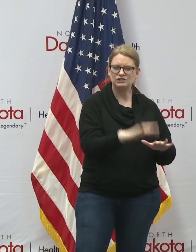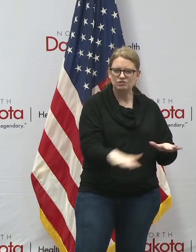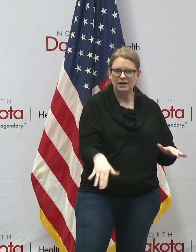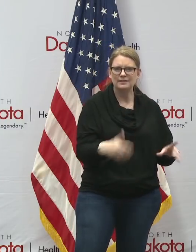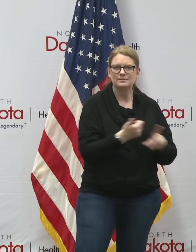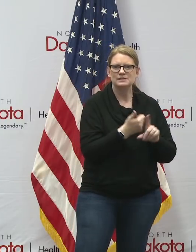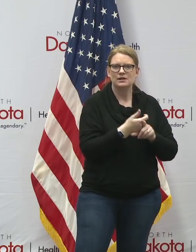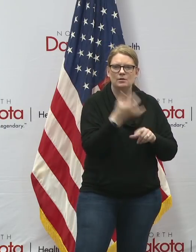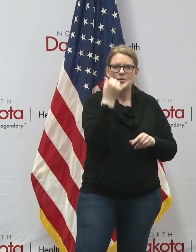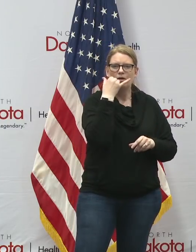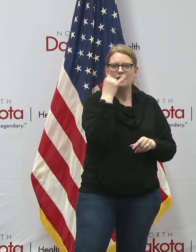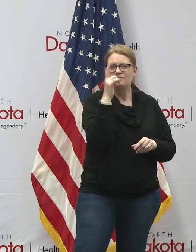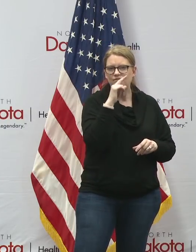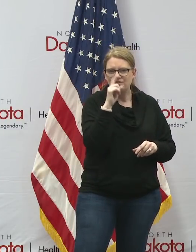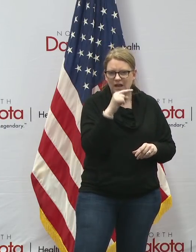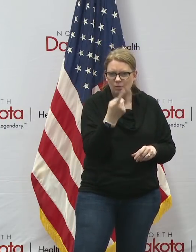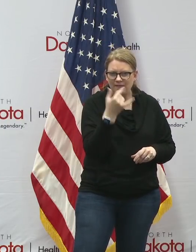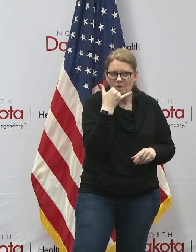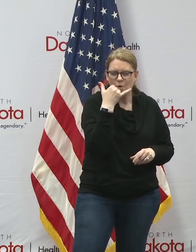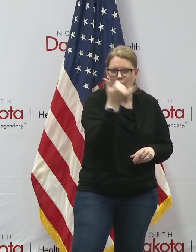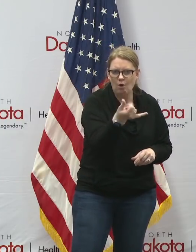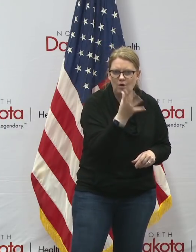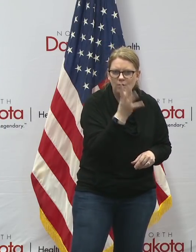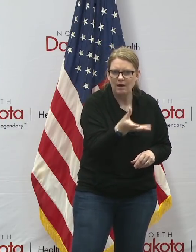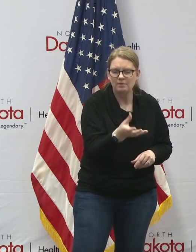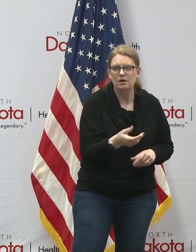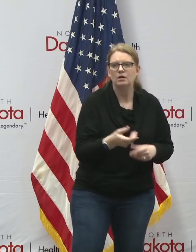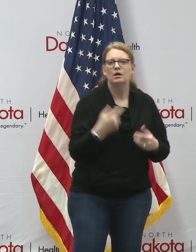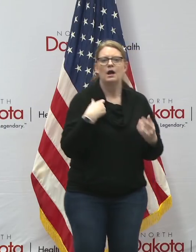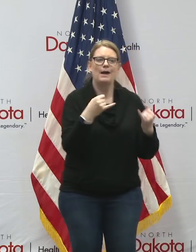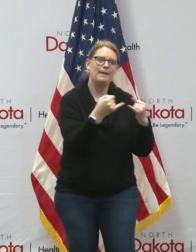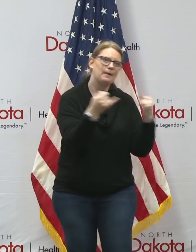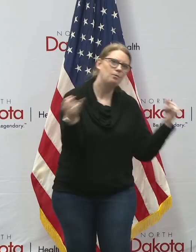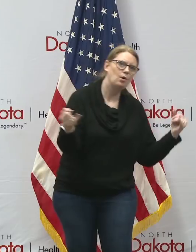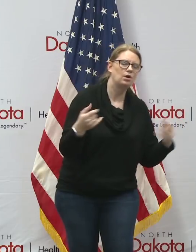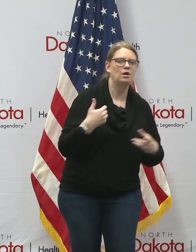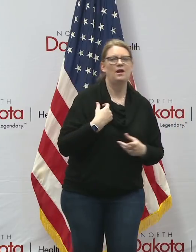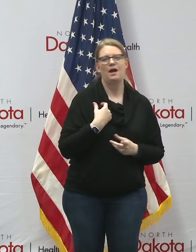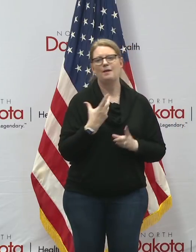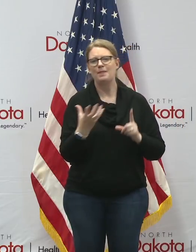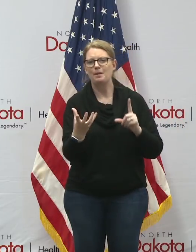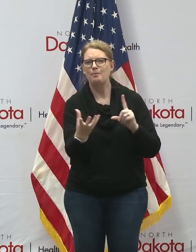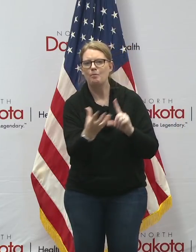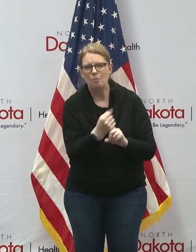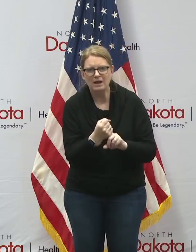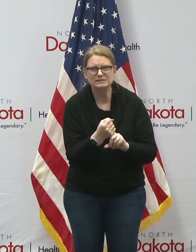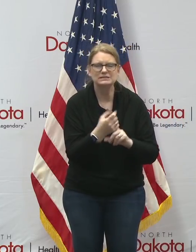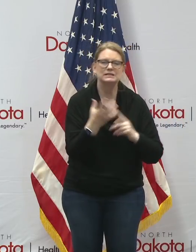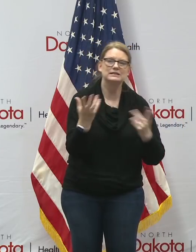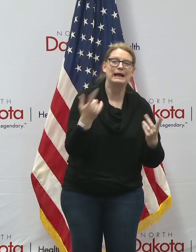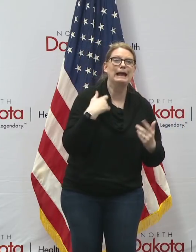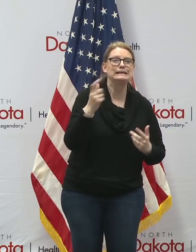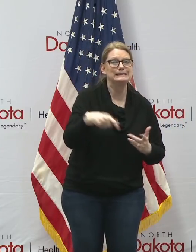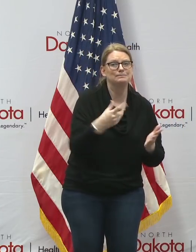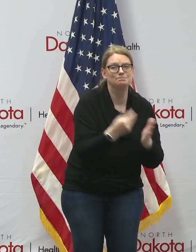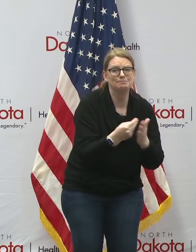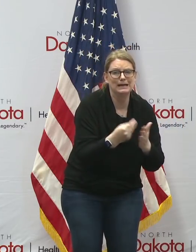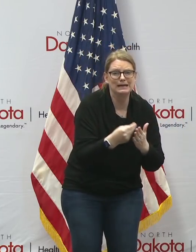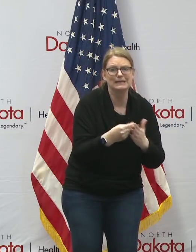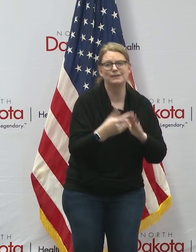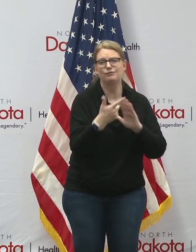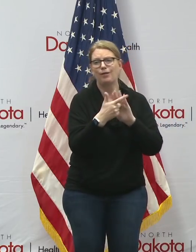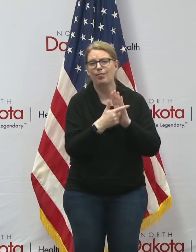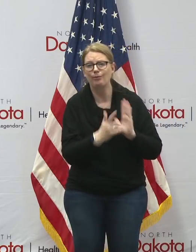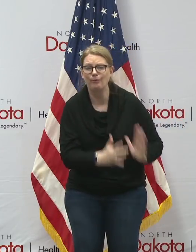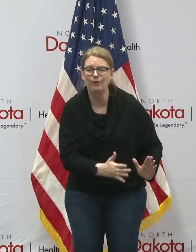a fake grandchild claiming that they're at the border they've been arrested for one offense or another they need money for a